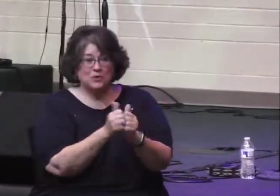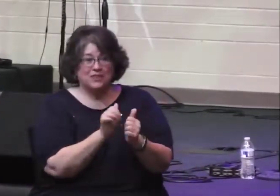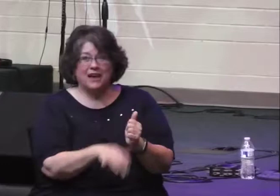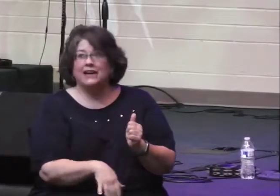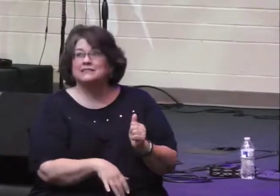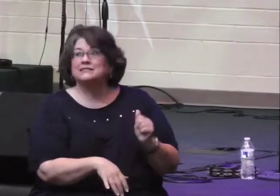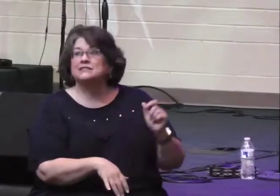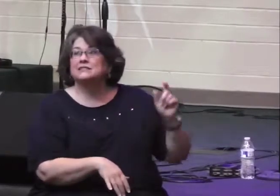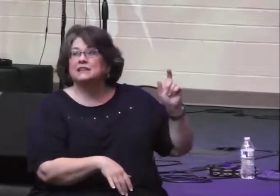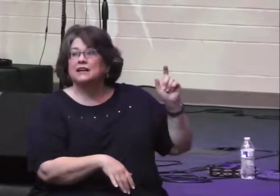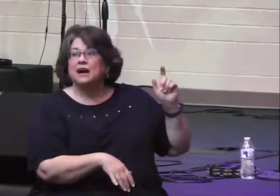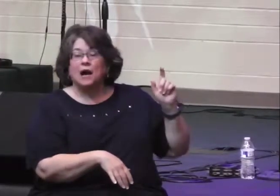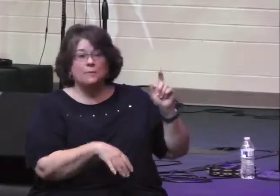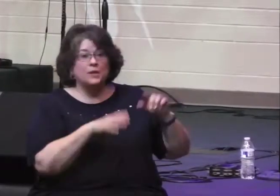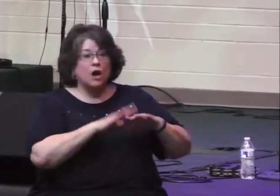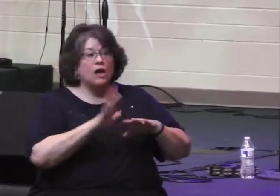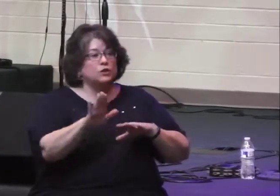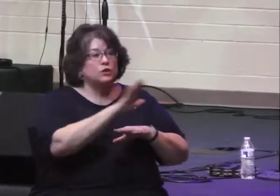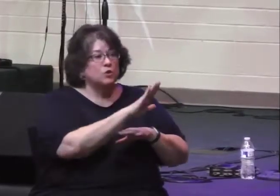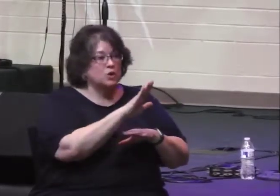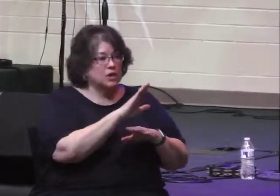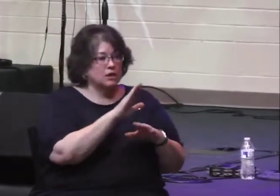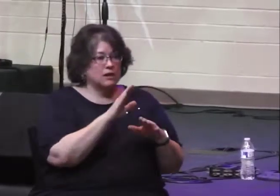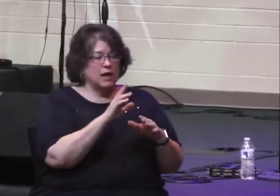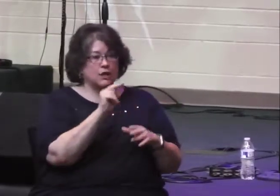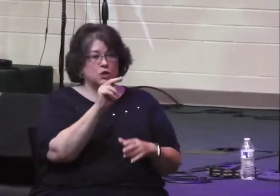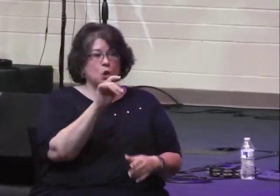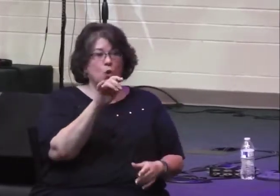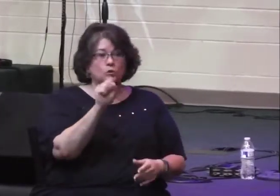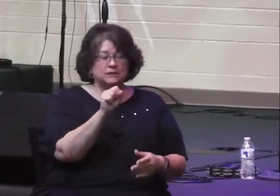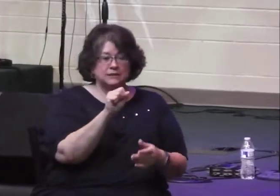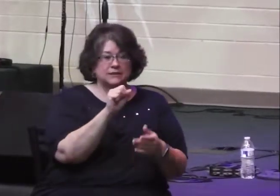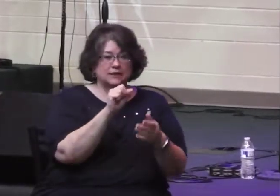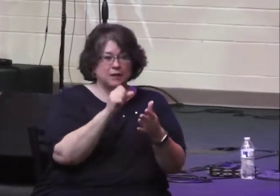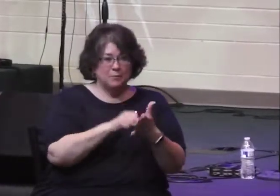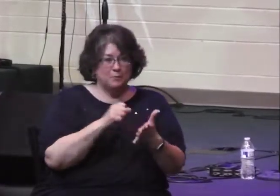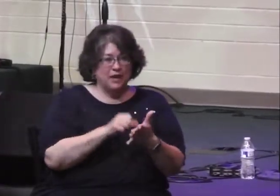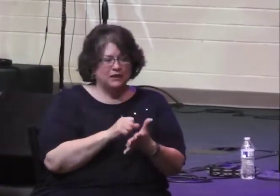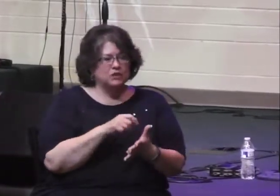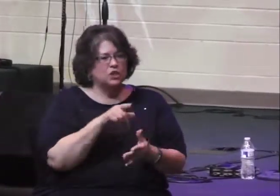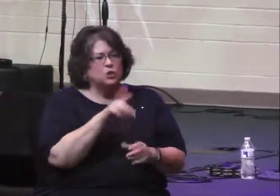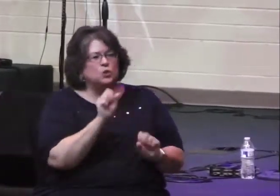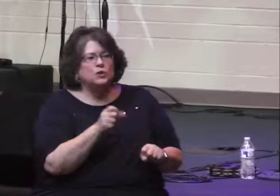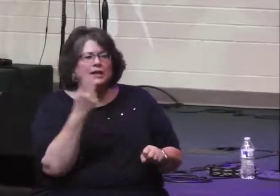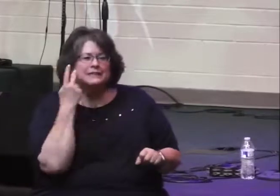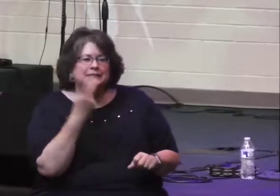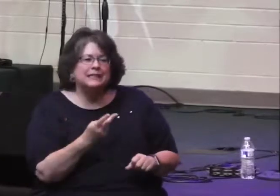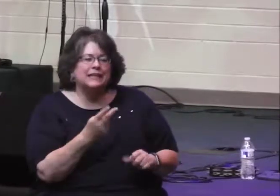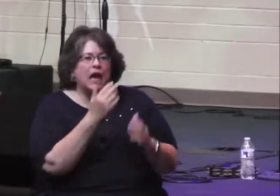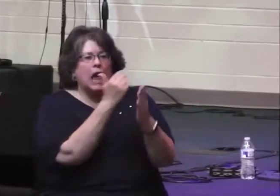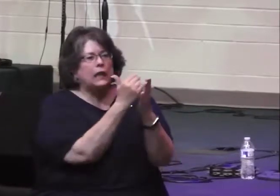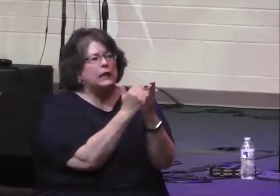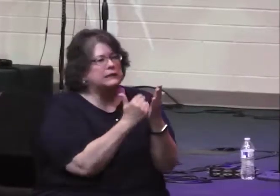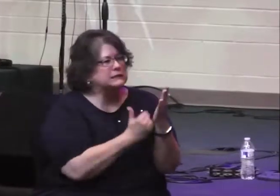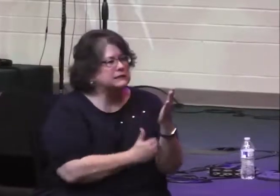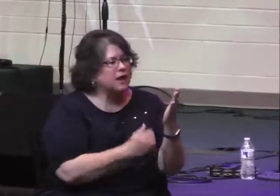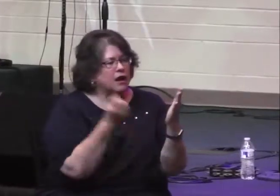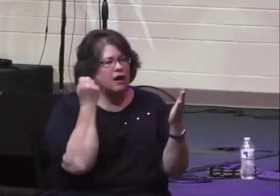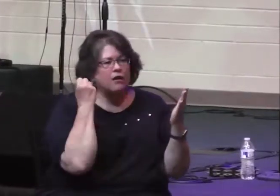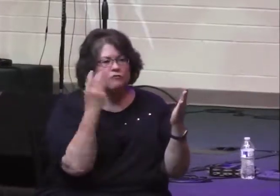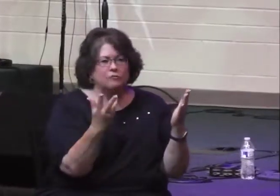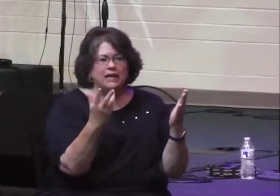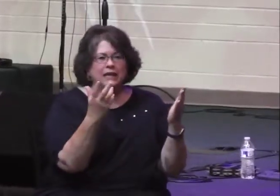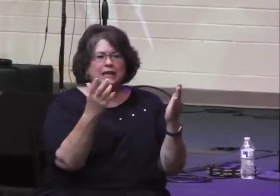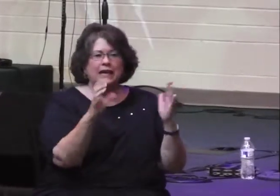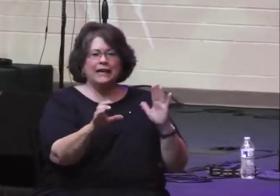and I thought it just fit really well with today's message. And on your sermon notes page there, we've told you where you can find it on the website. It's just a list